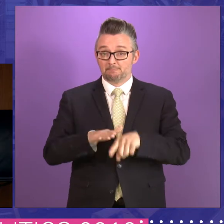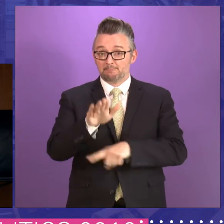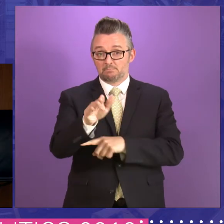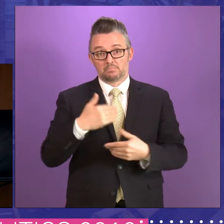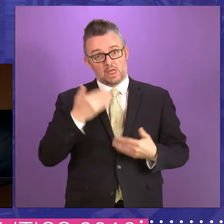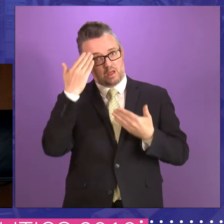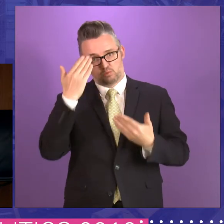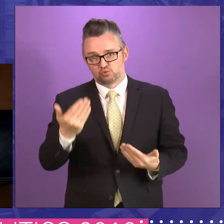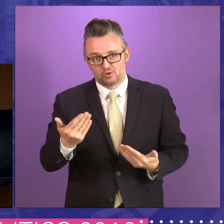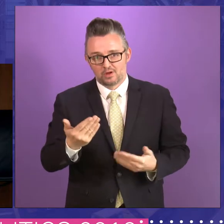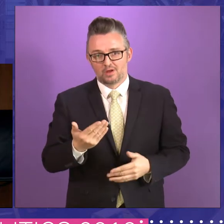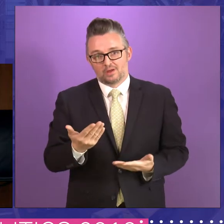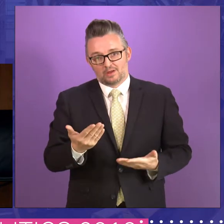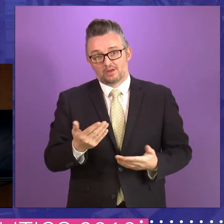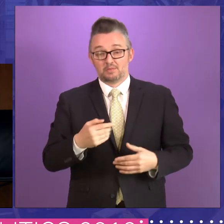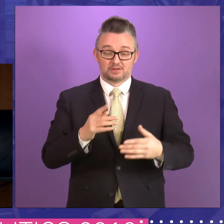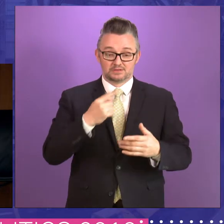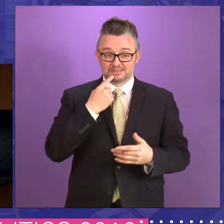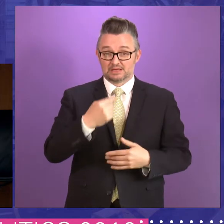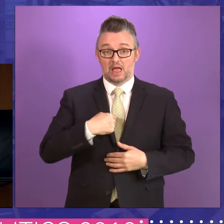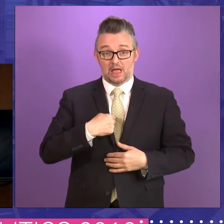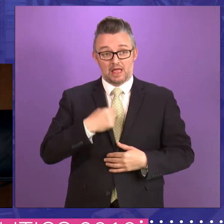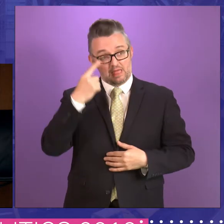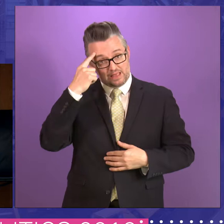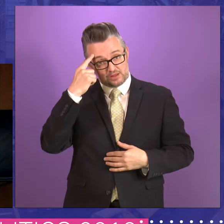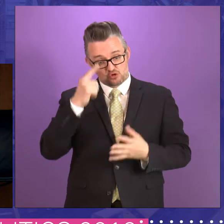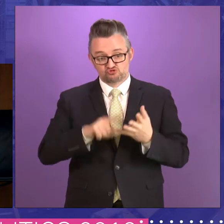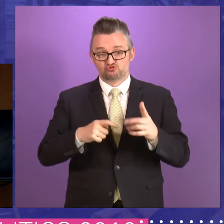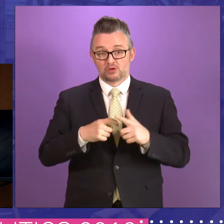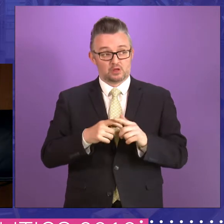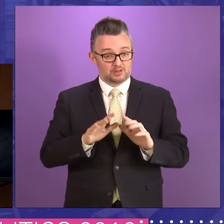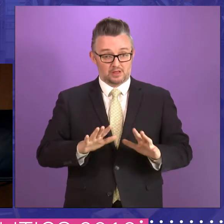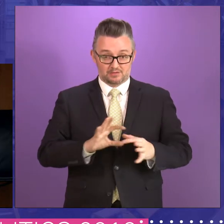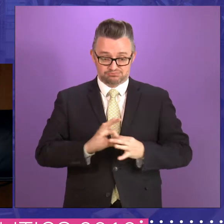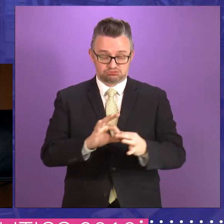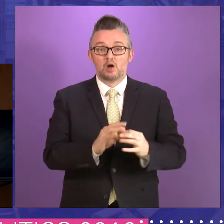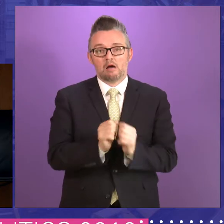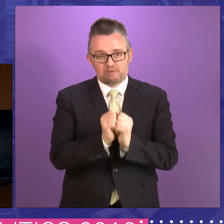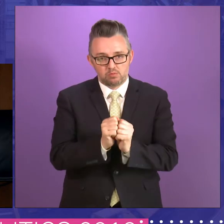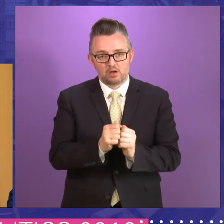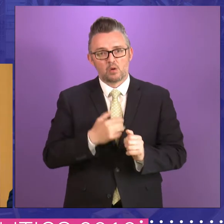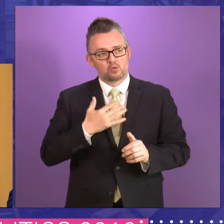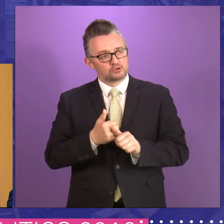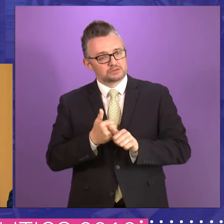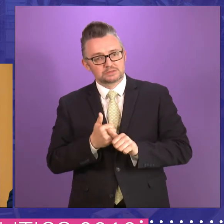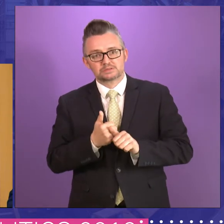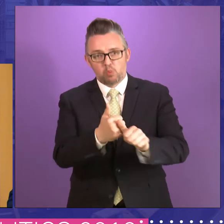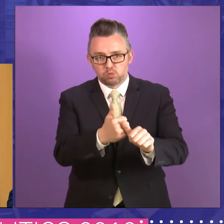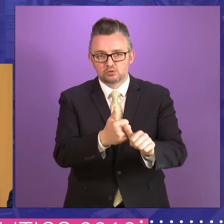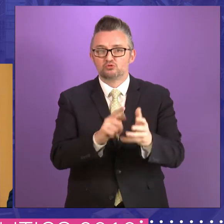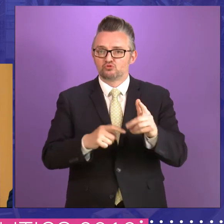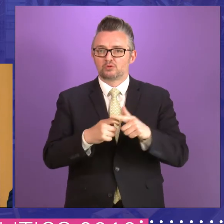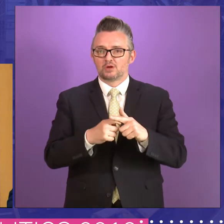ahead. mean, no one will be surprised to hear that I, I think the union has a value and I think it's something that's worth supporting, that it, um,